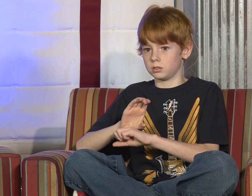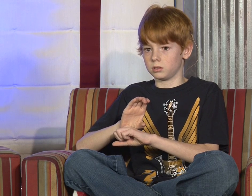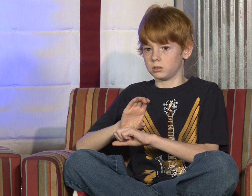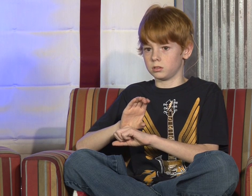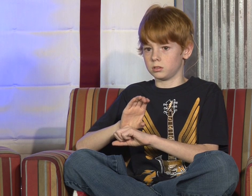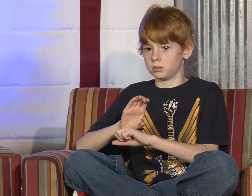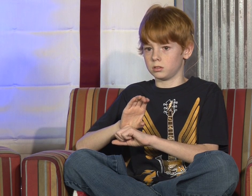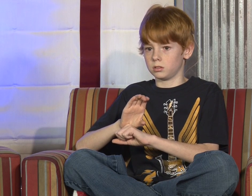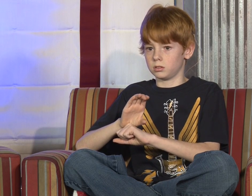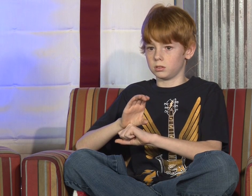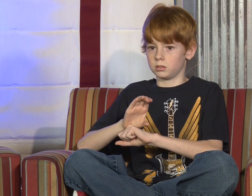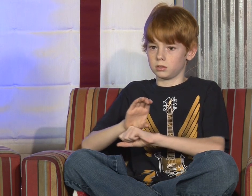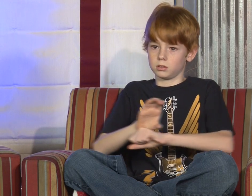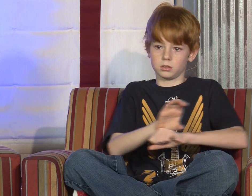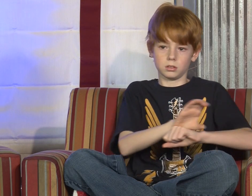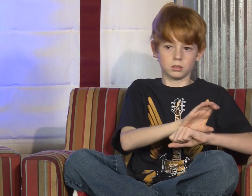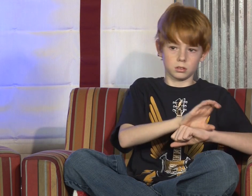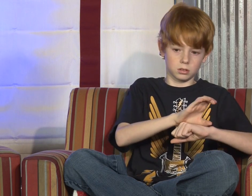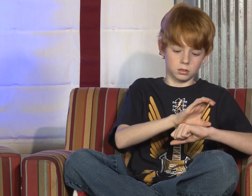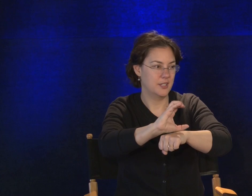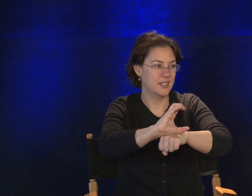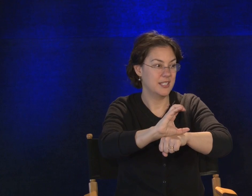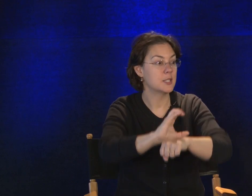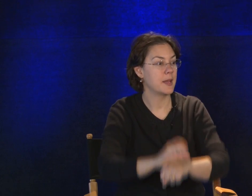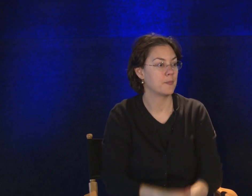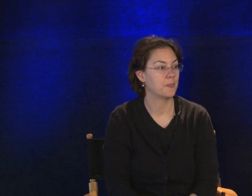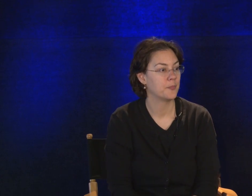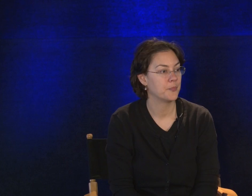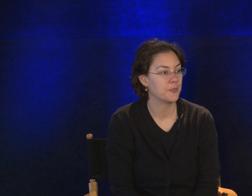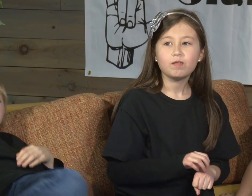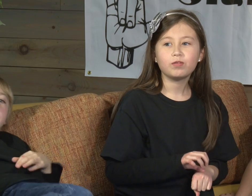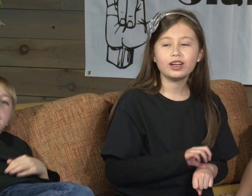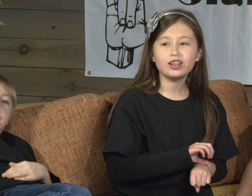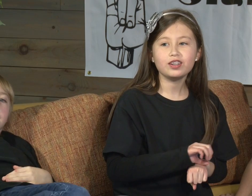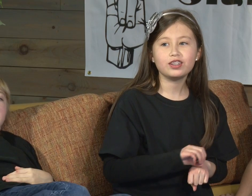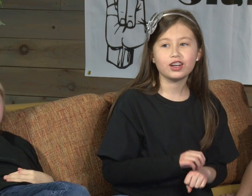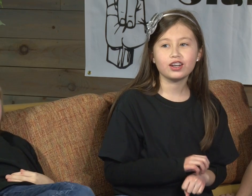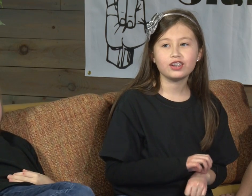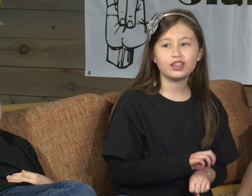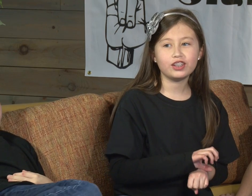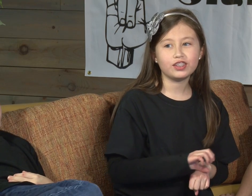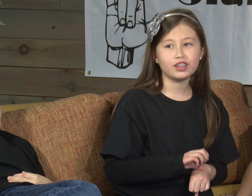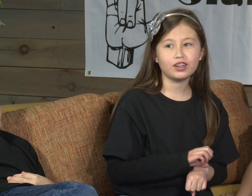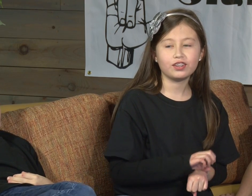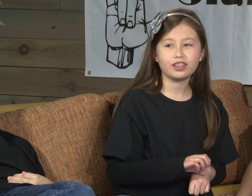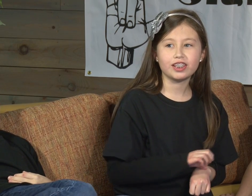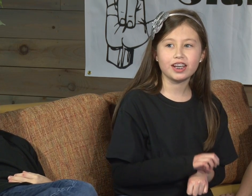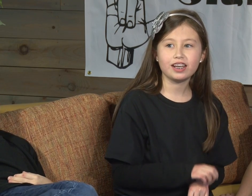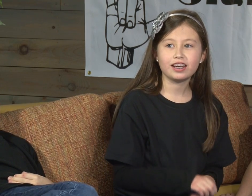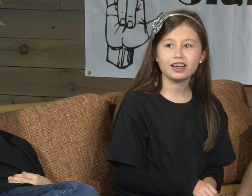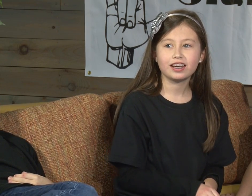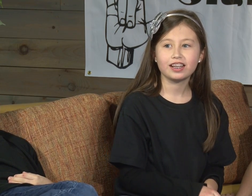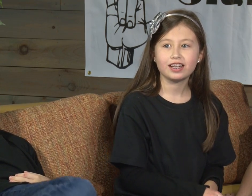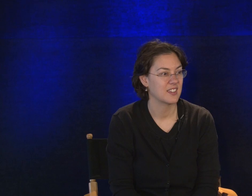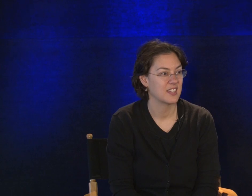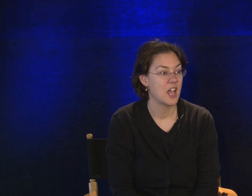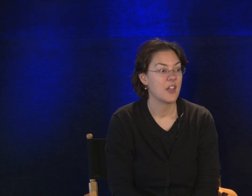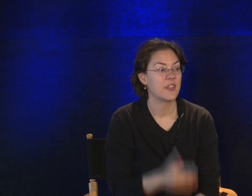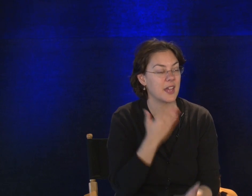represents a rock. Church. Yes, ma'am. When you do church, do you circle the C? That